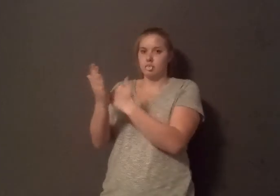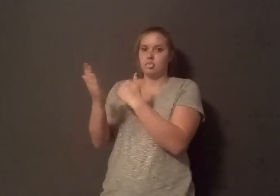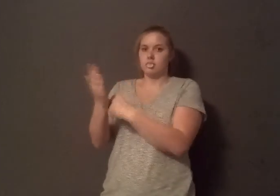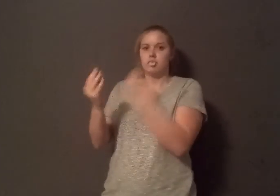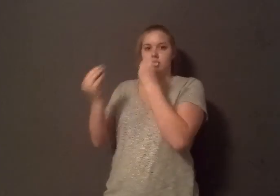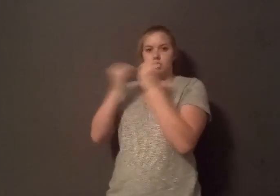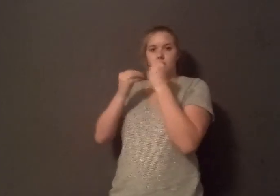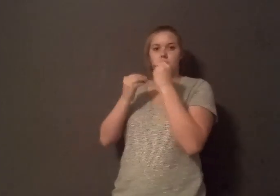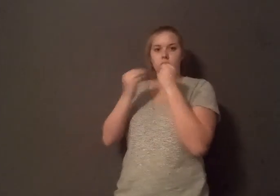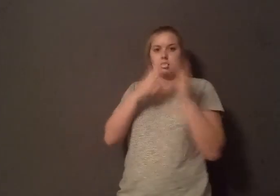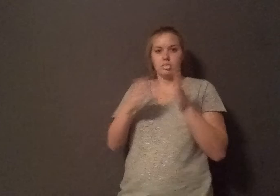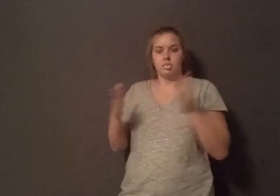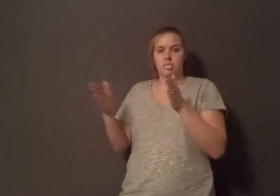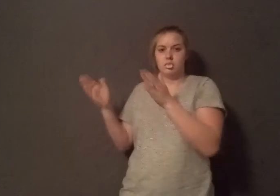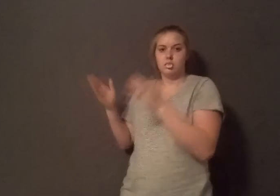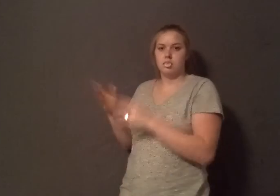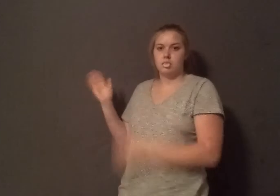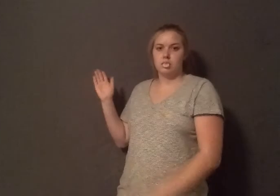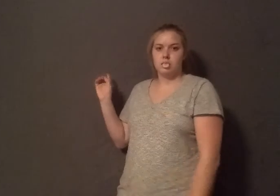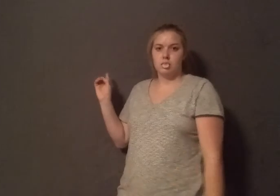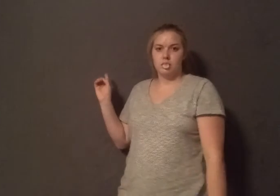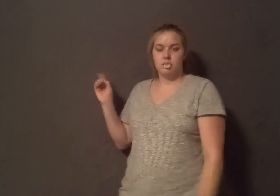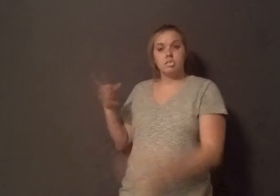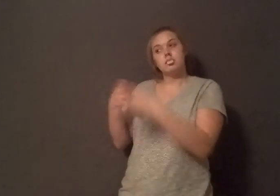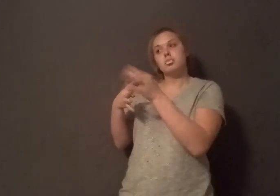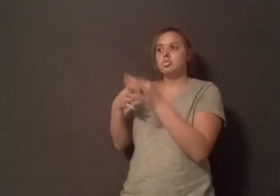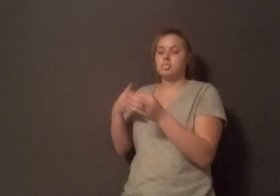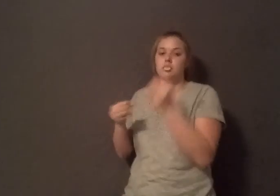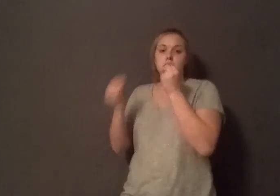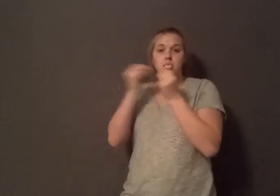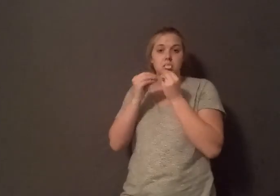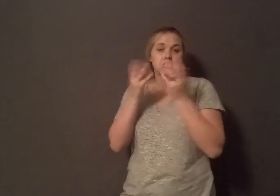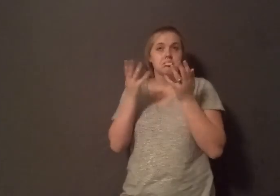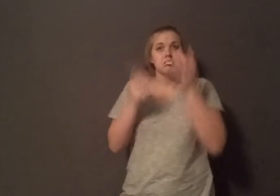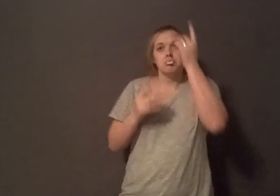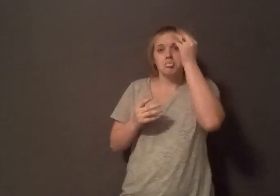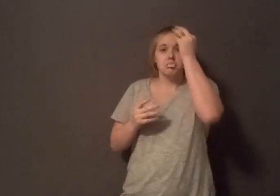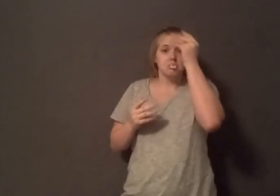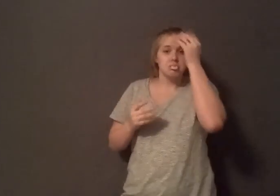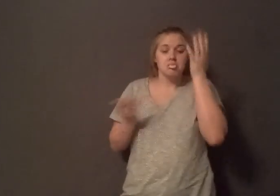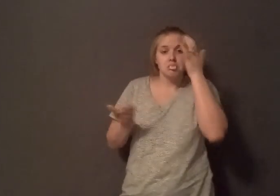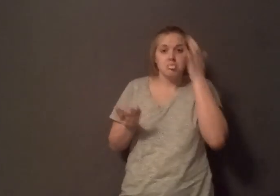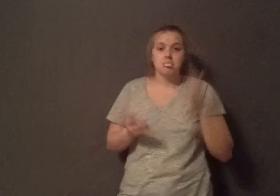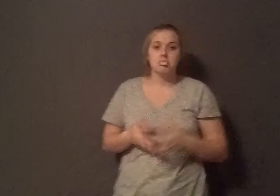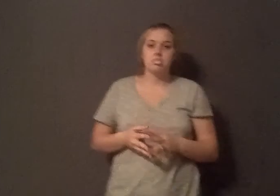meal plan, the whole meal plan? All they are are selections of foods to consider. We do not have a diabetes diet. But with